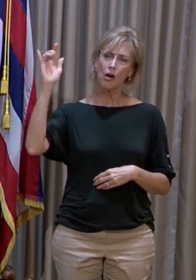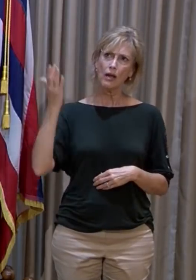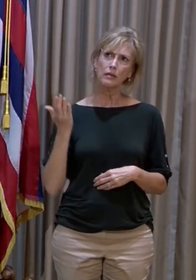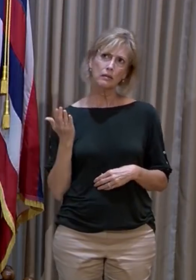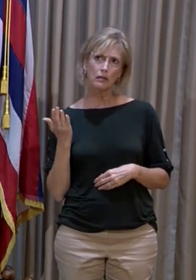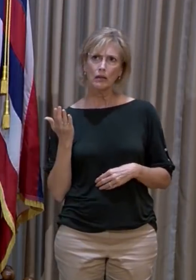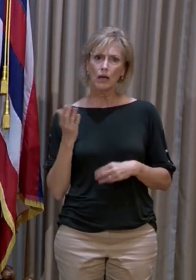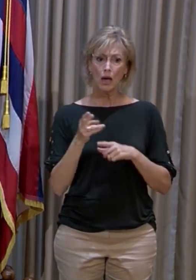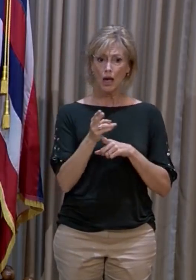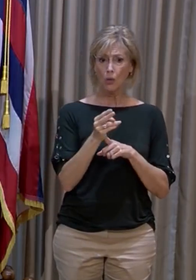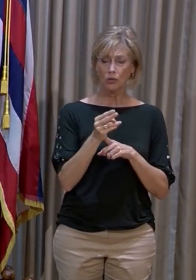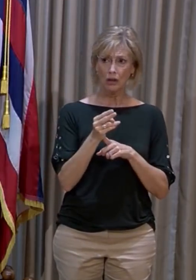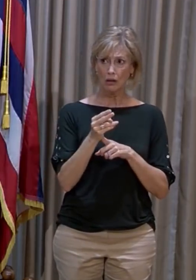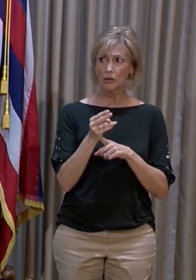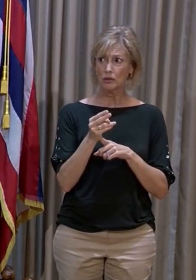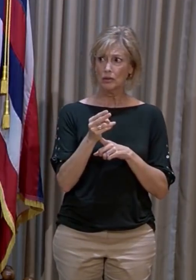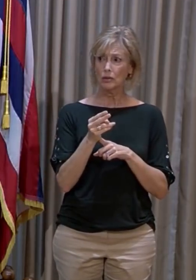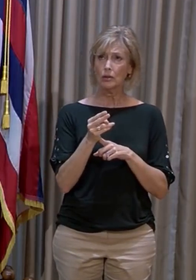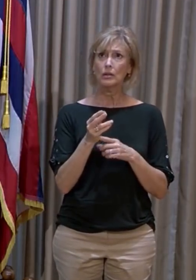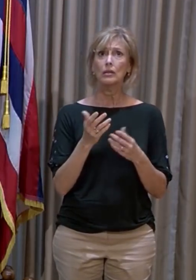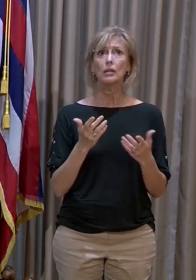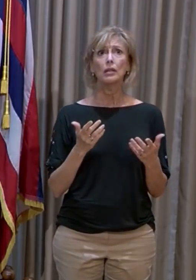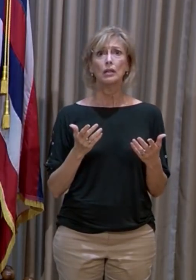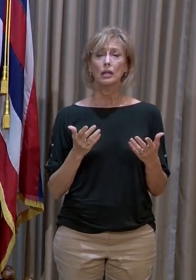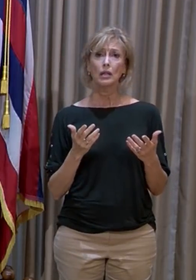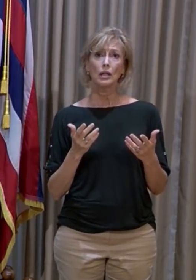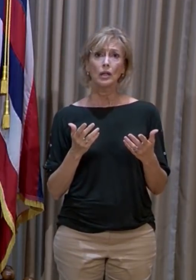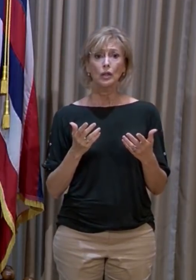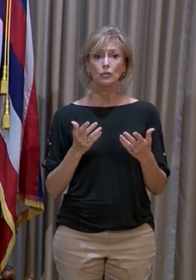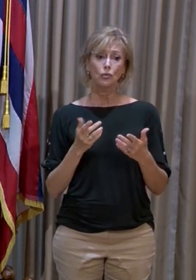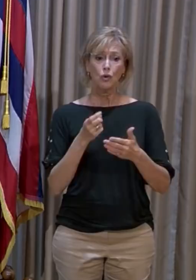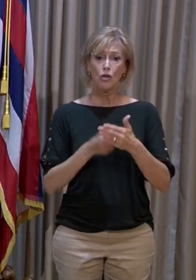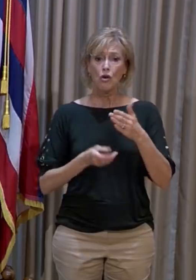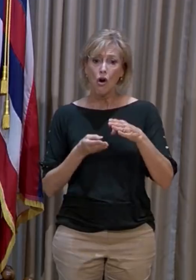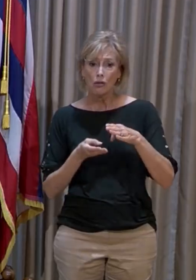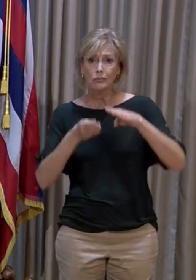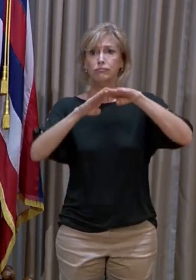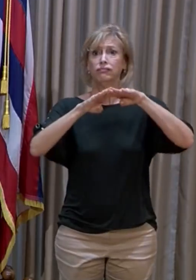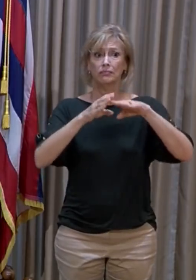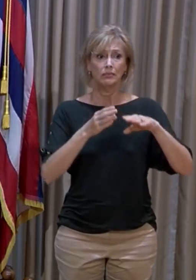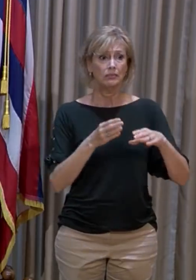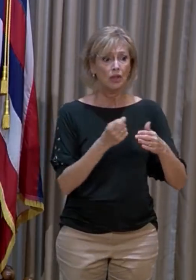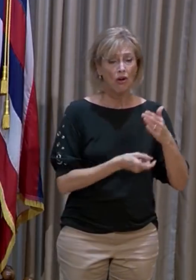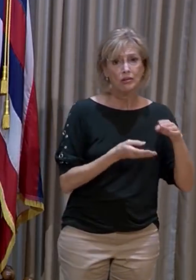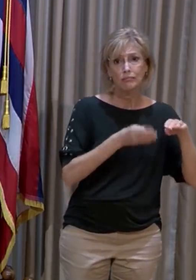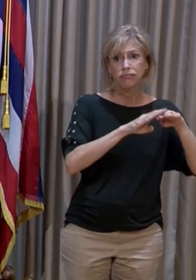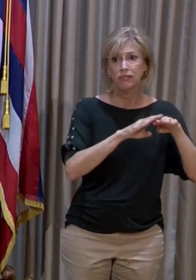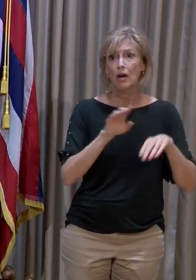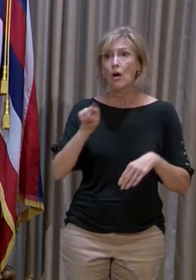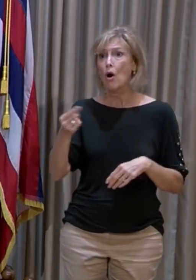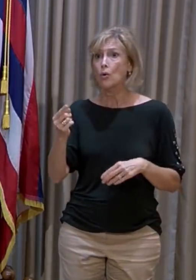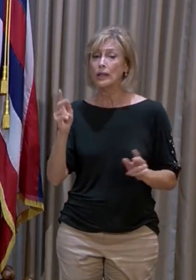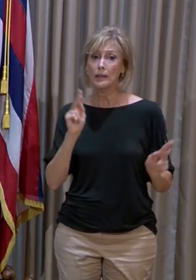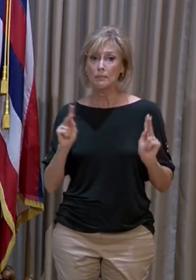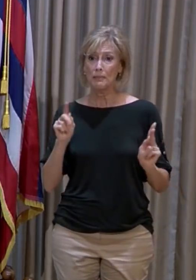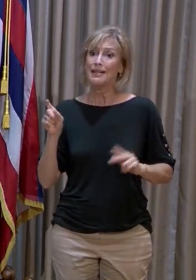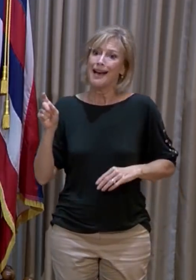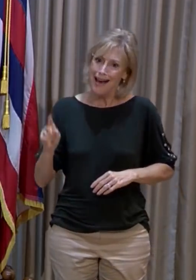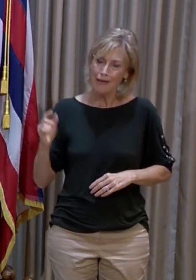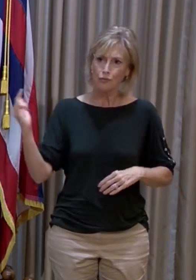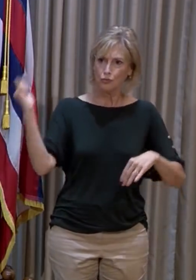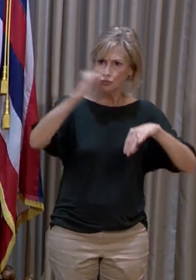to and hotels for that matter to raise fares to a point where only people who really had to travel